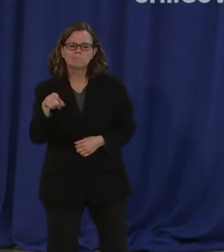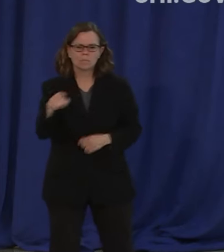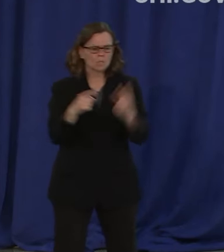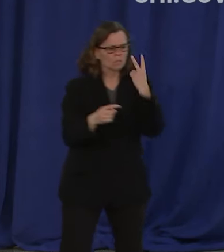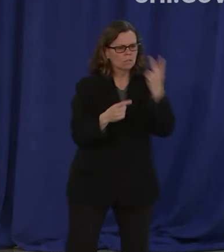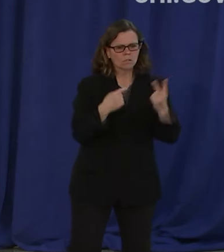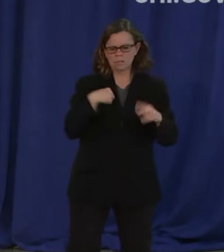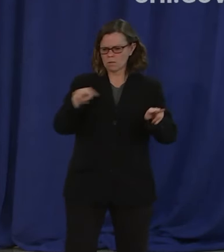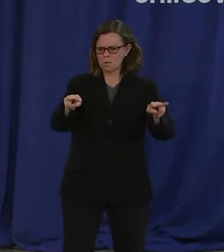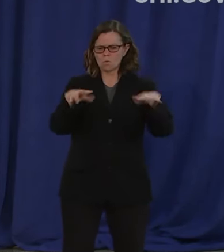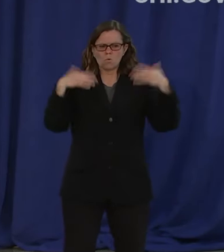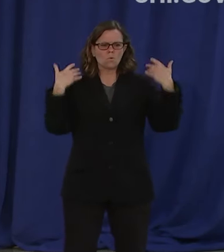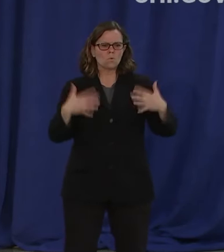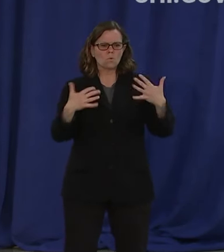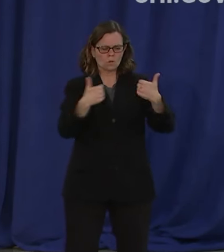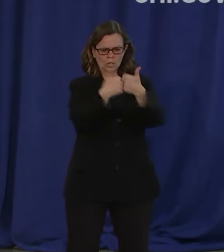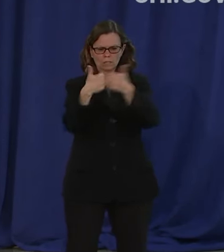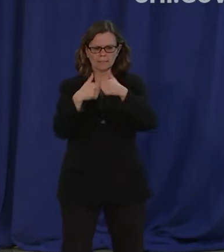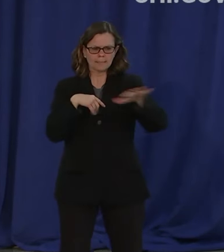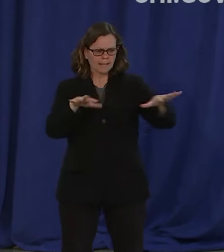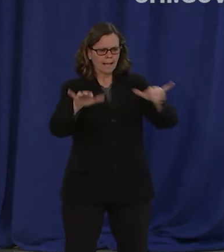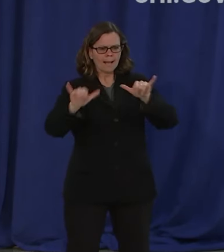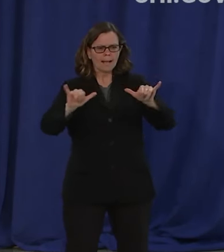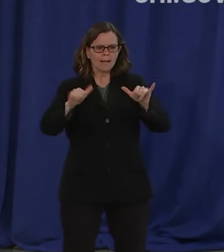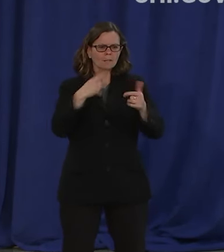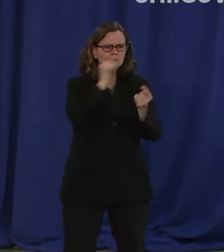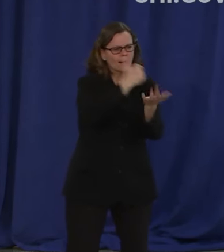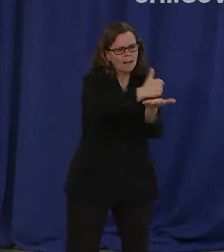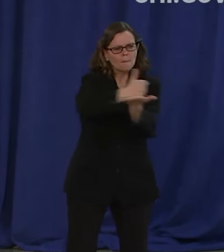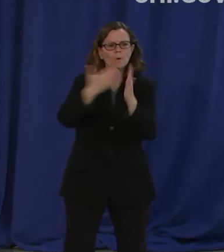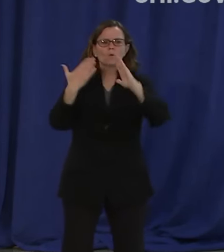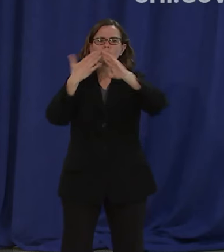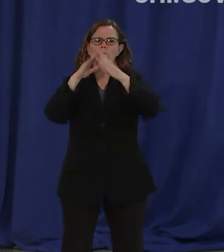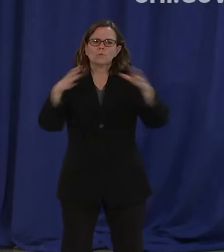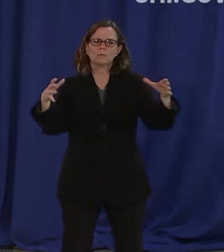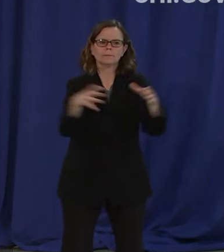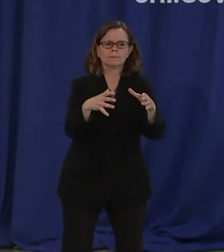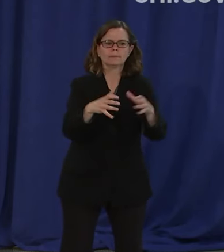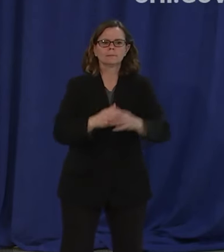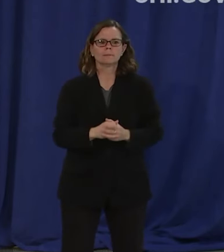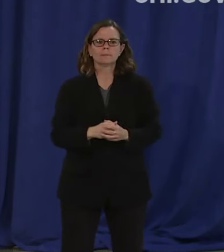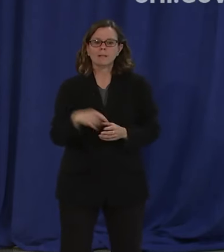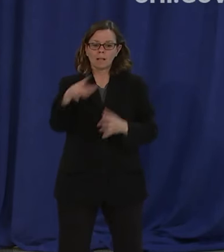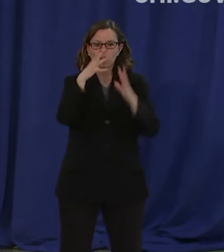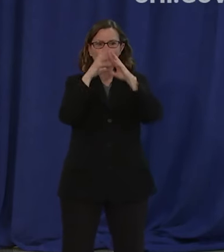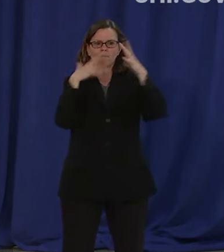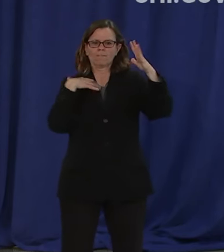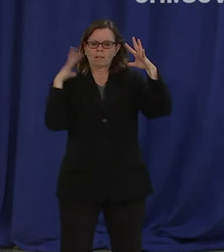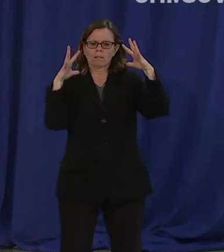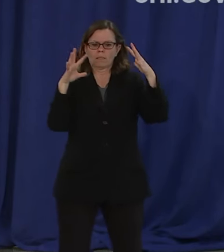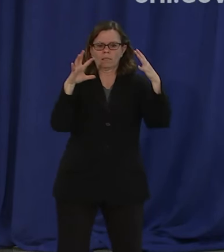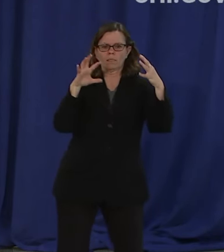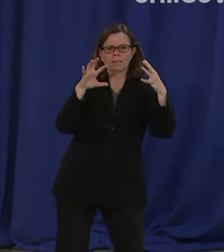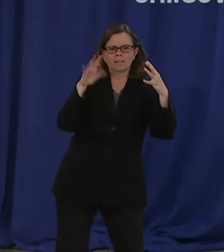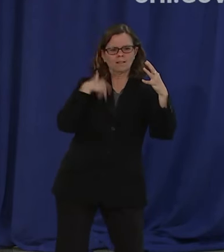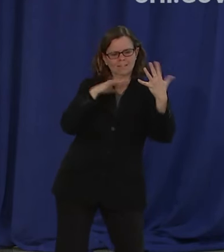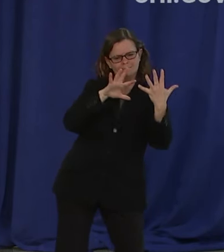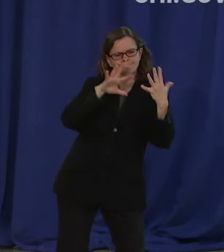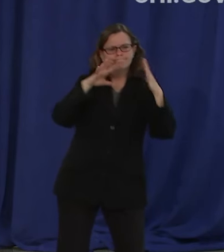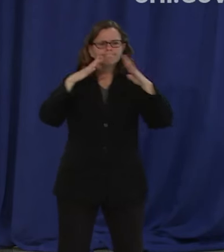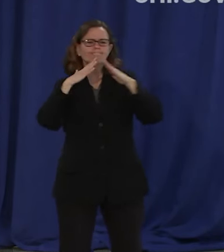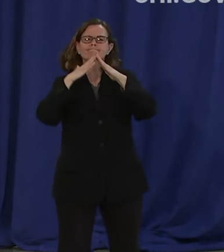communities for rebuilding and recovering, and that will follow. This includes elected officials, businesses, community